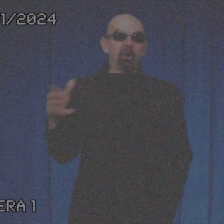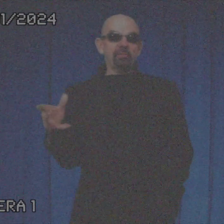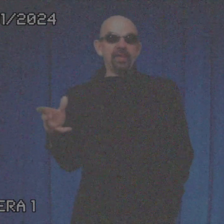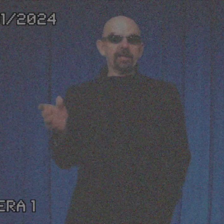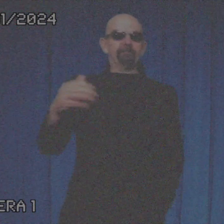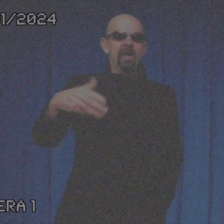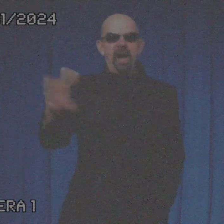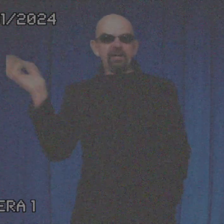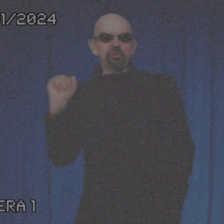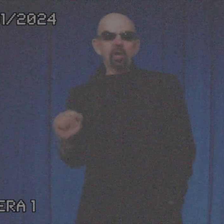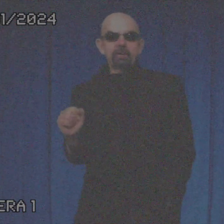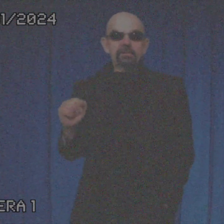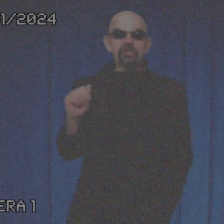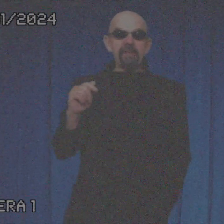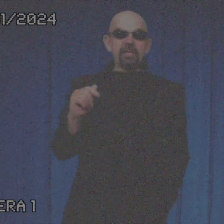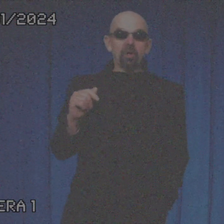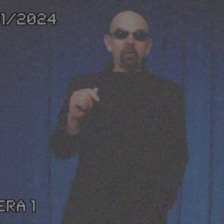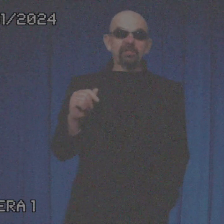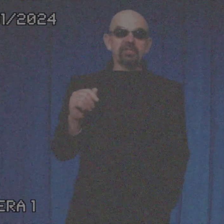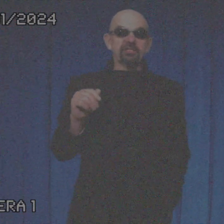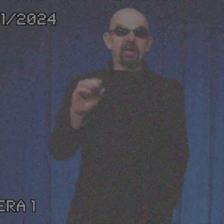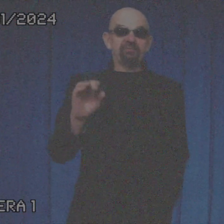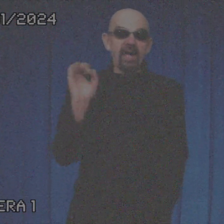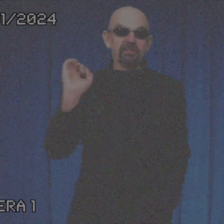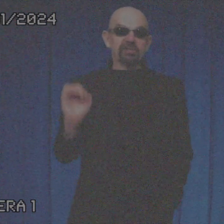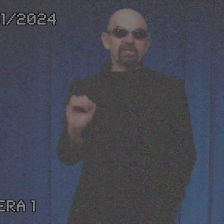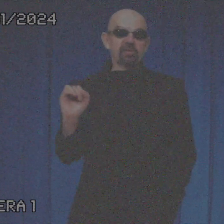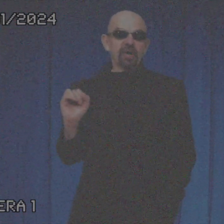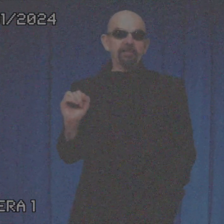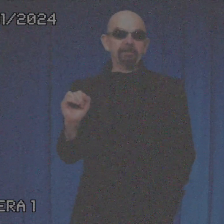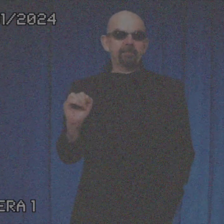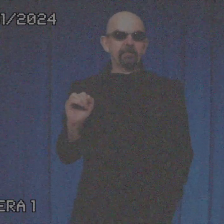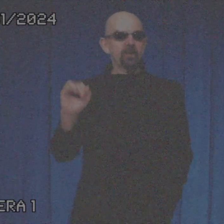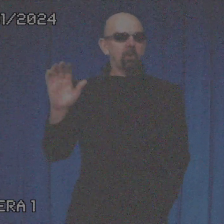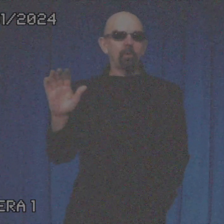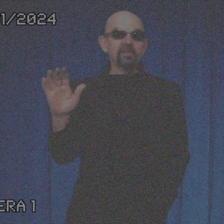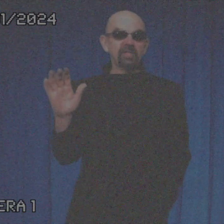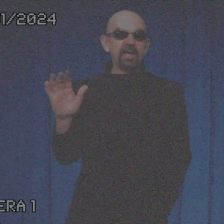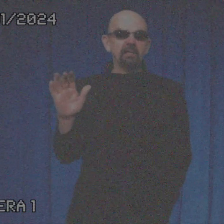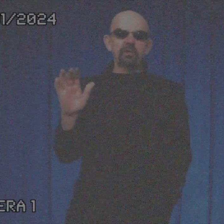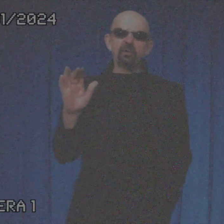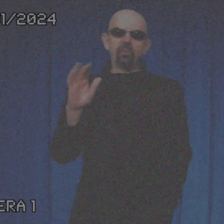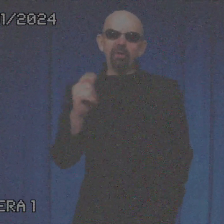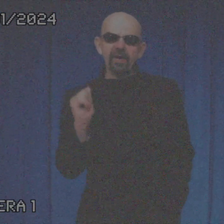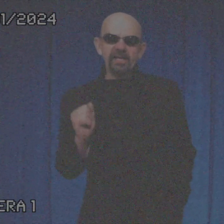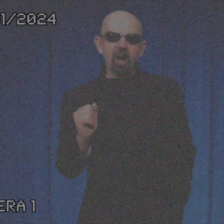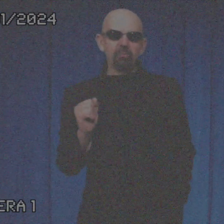whole thing and, I don't know, just make a law that says violence is a crime? What's that? We already got one.